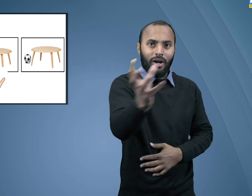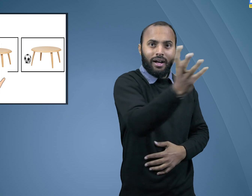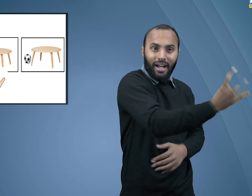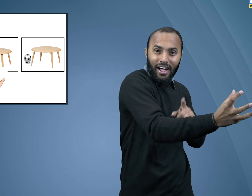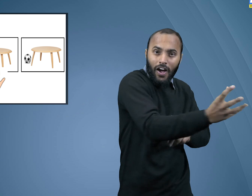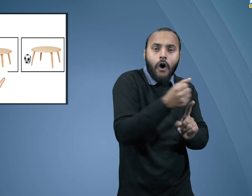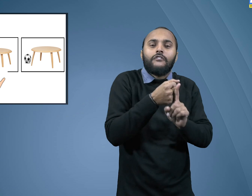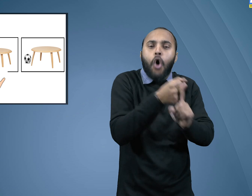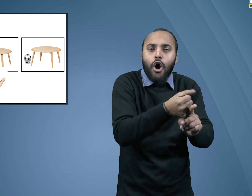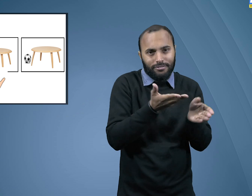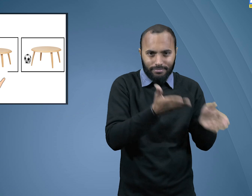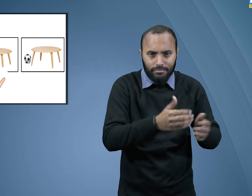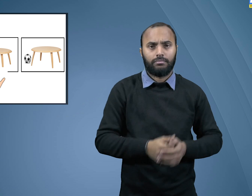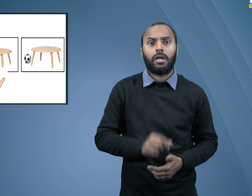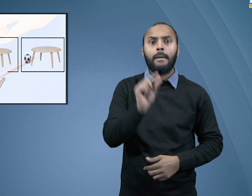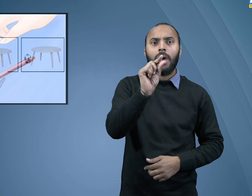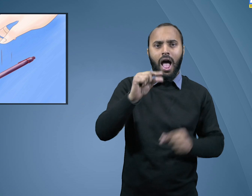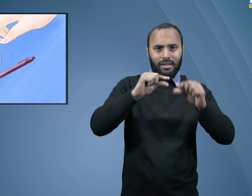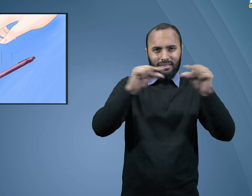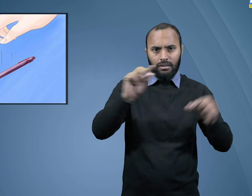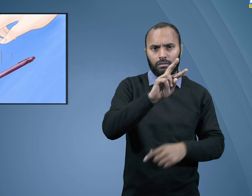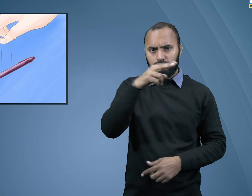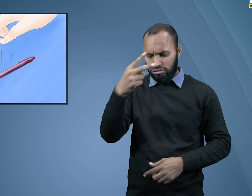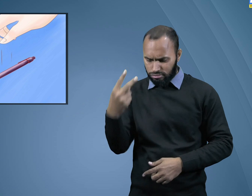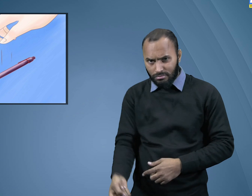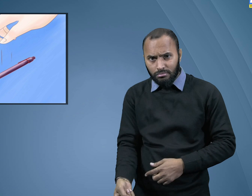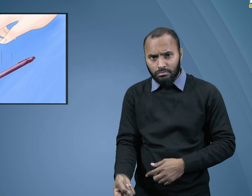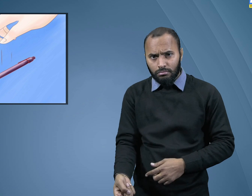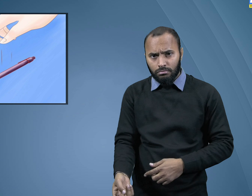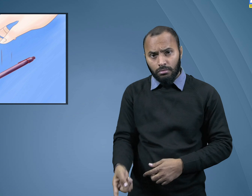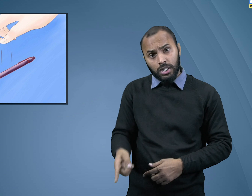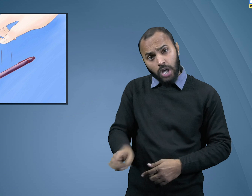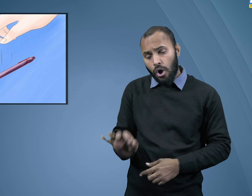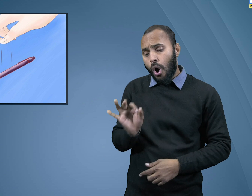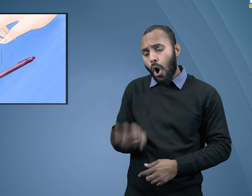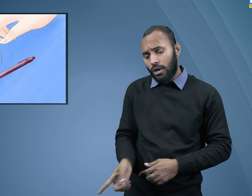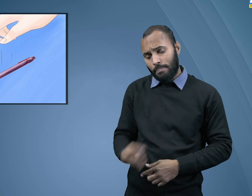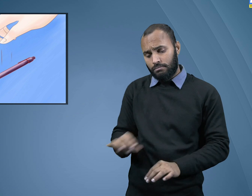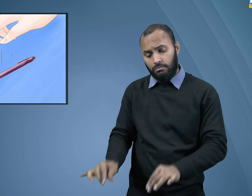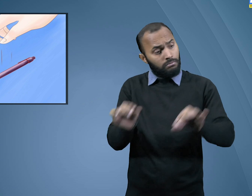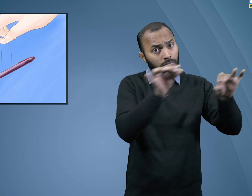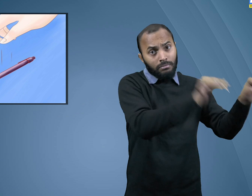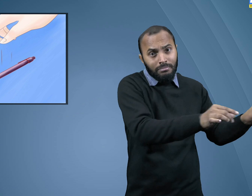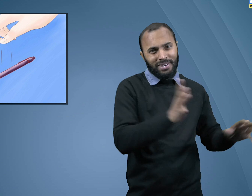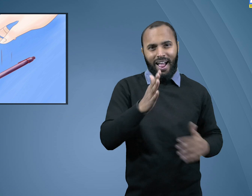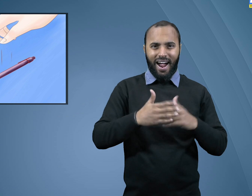In the same manner, to move a ball, a person have to pick it and take it to another place. If a pen fallen on